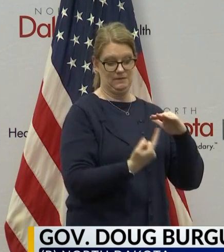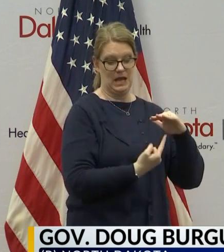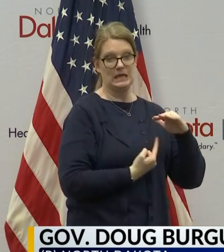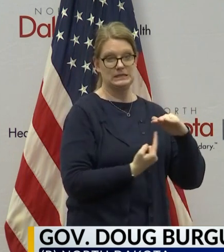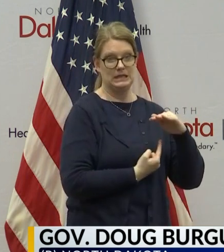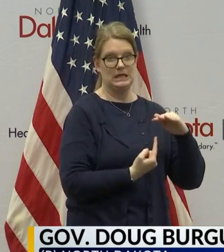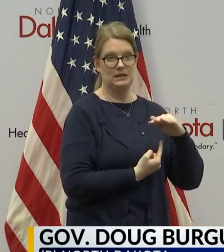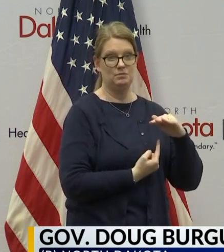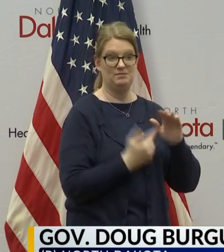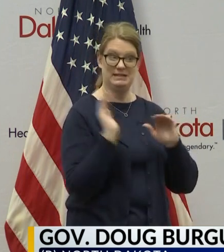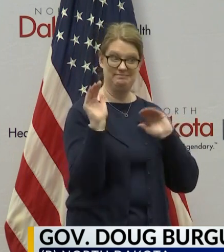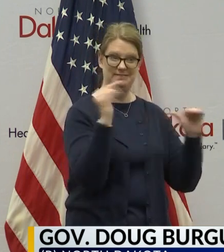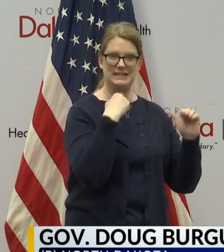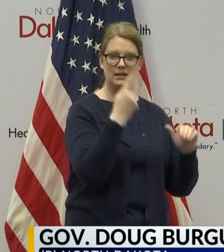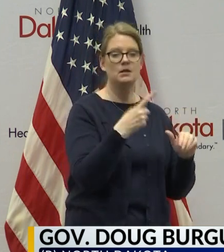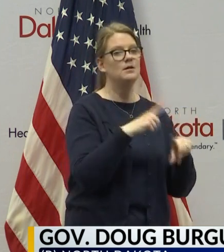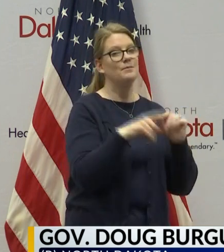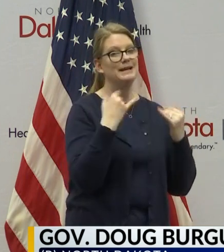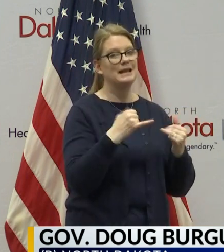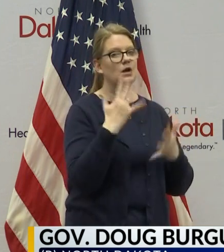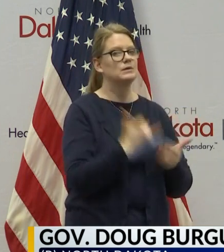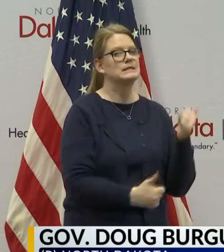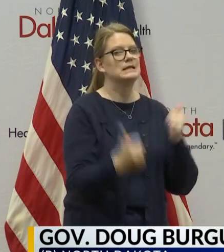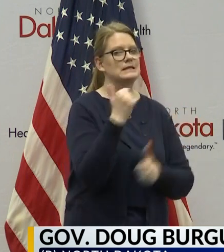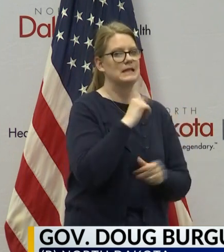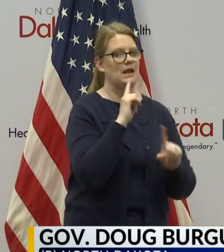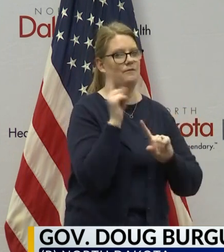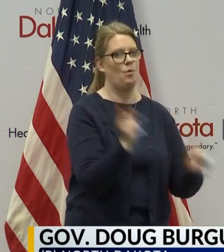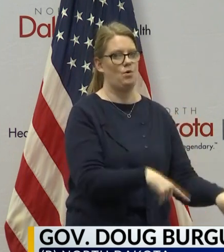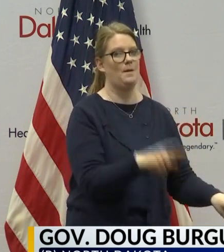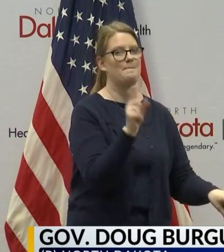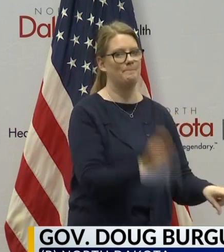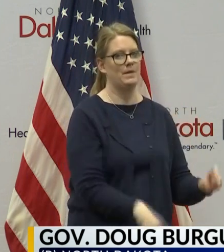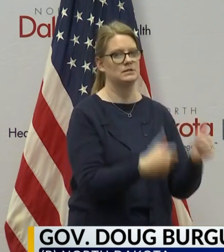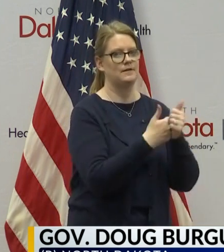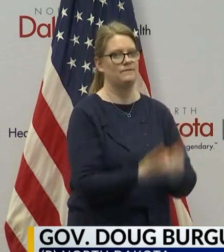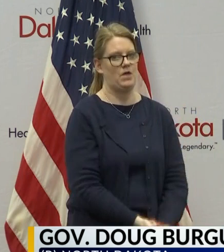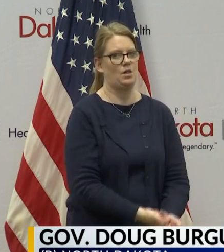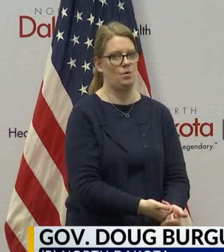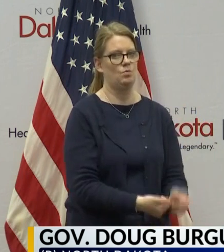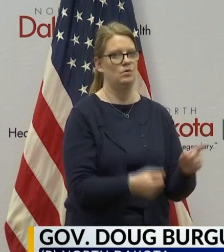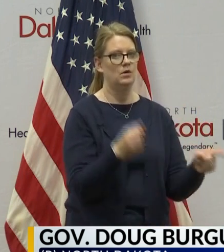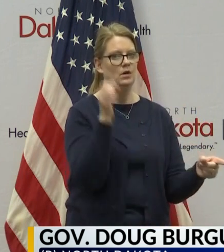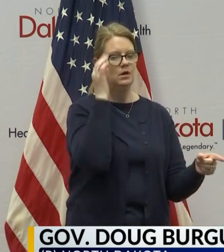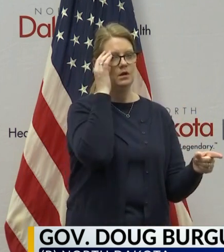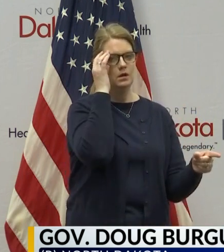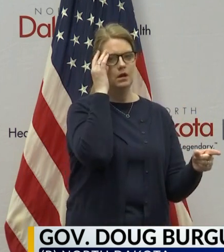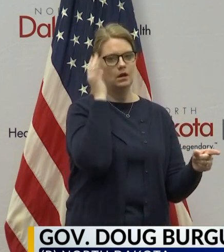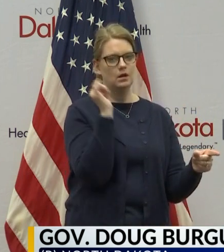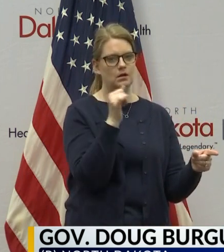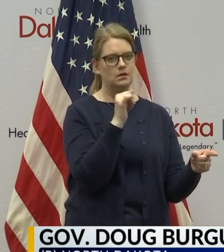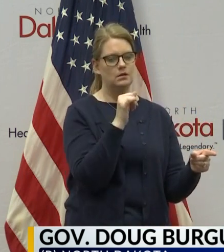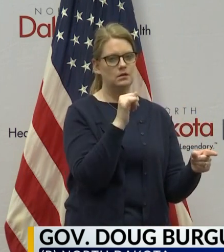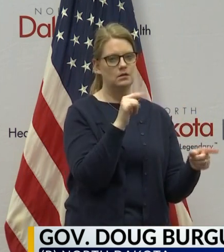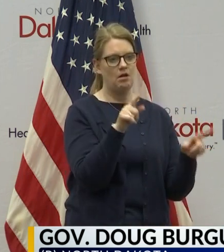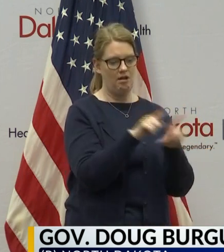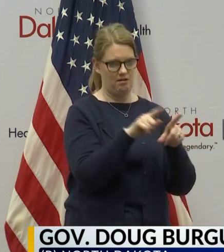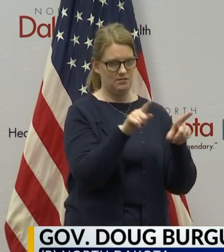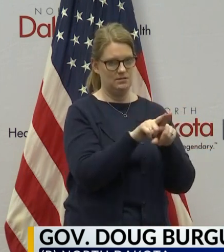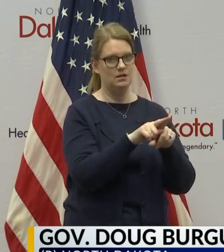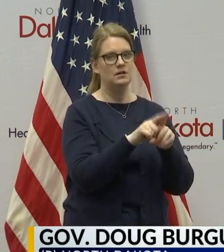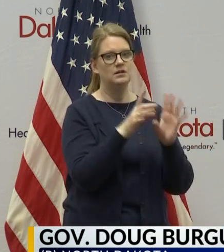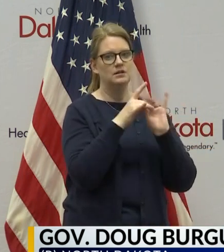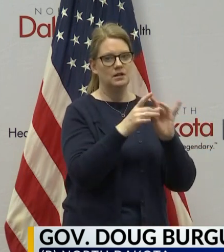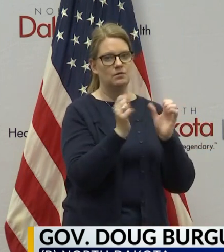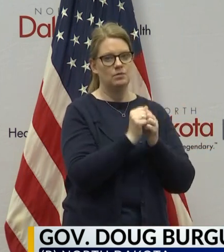asking for. But now we're turning this into an executive order. And this will be tied into directives coming from